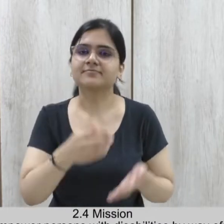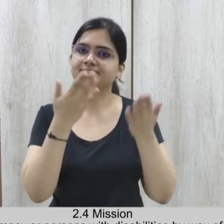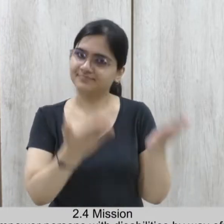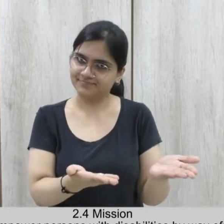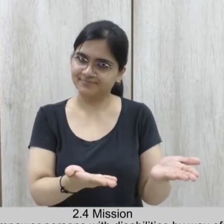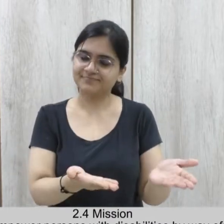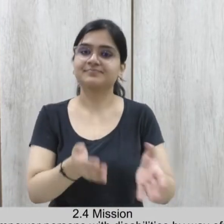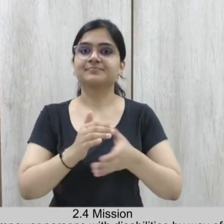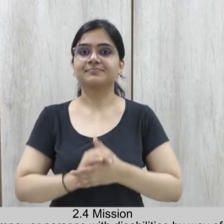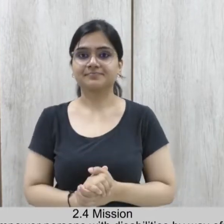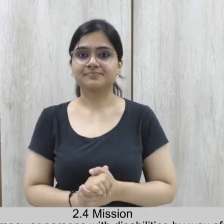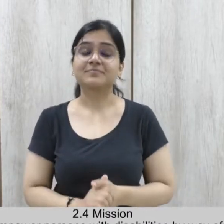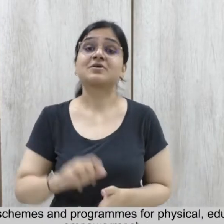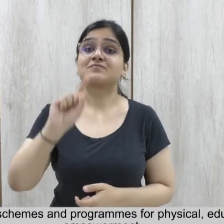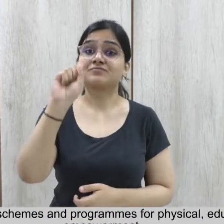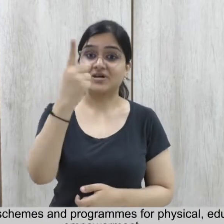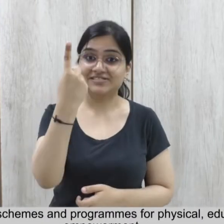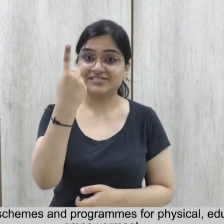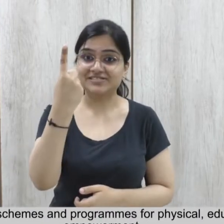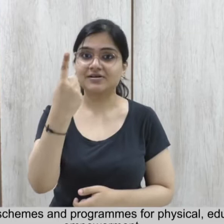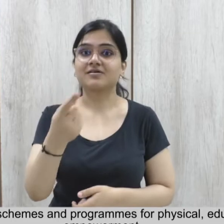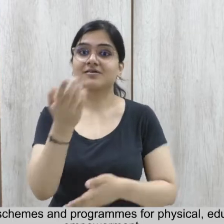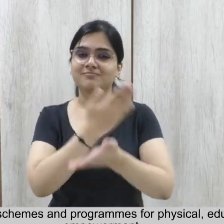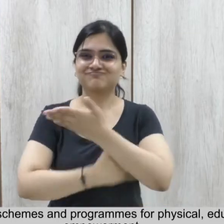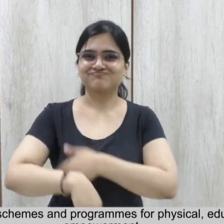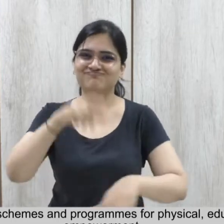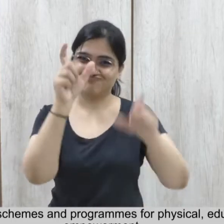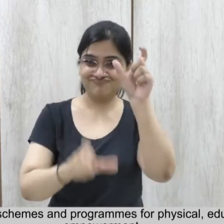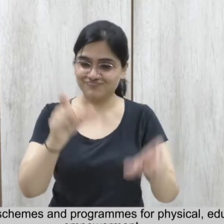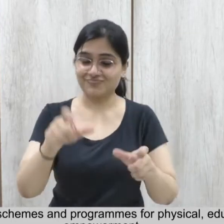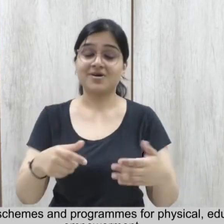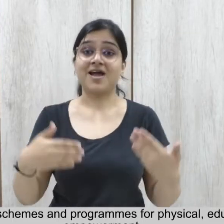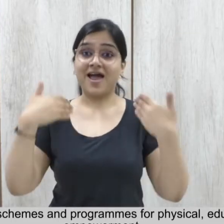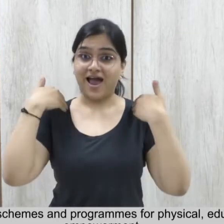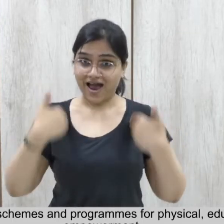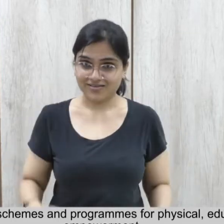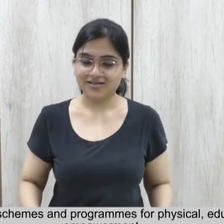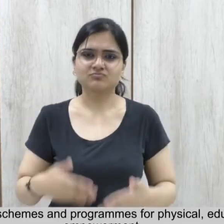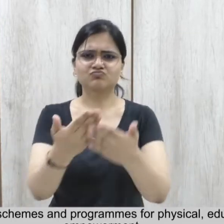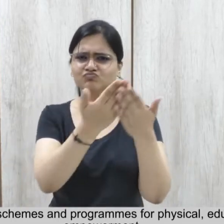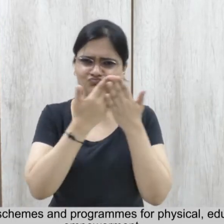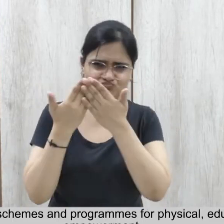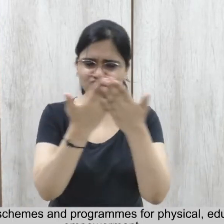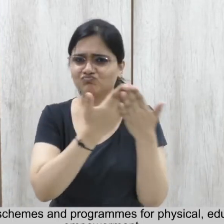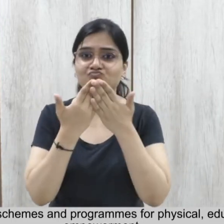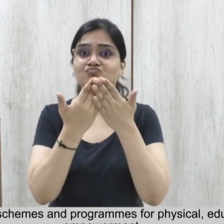First Strengthening existing schemes and programs for physical,